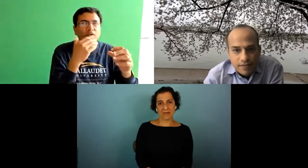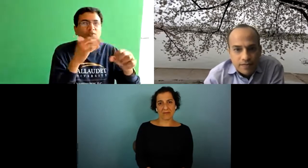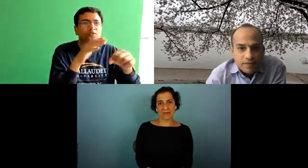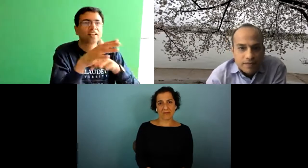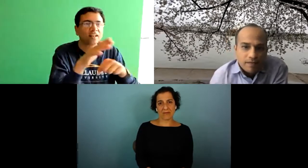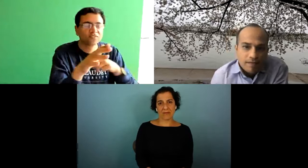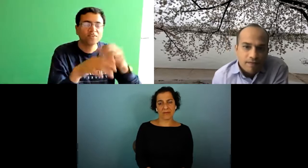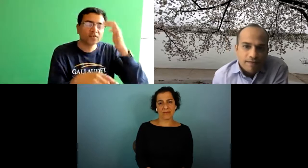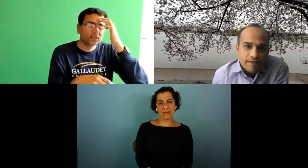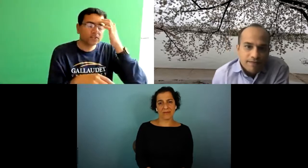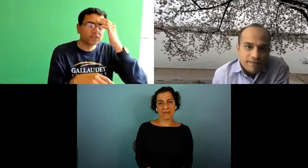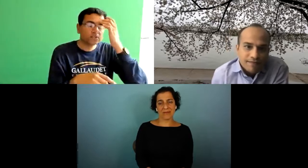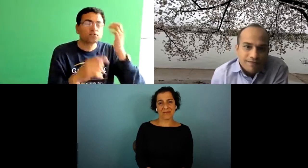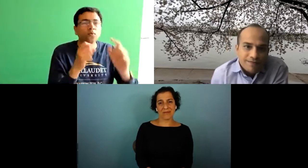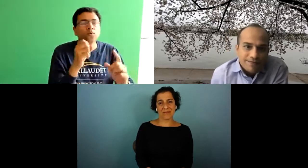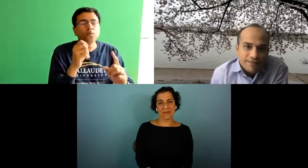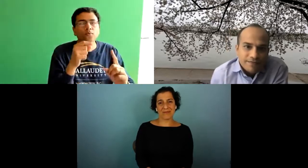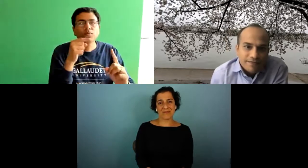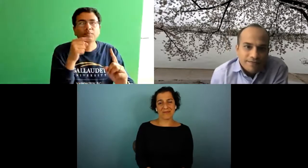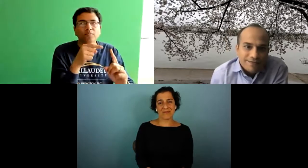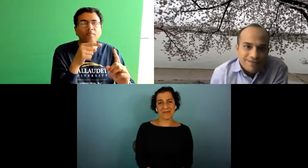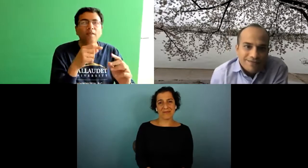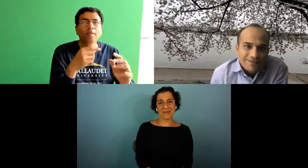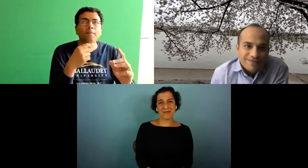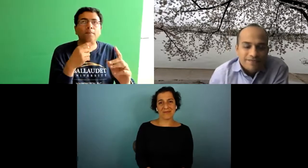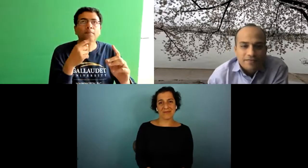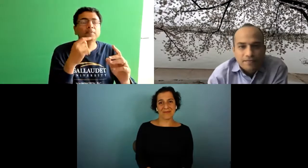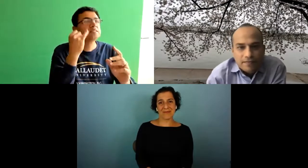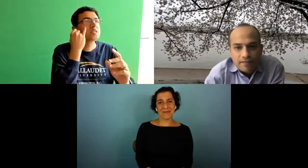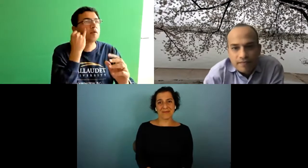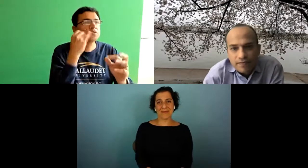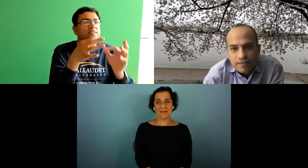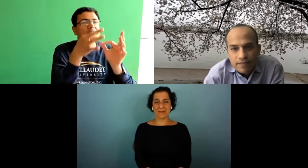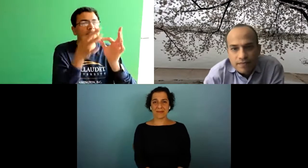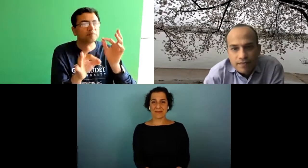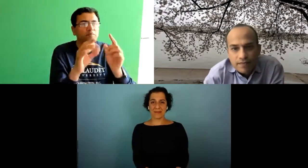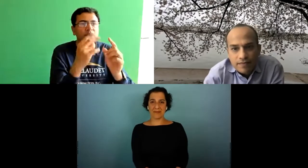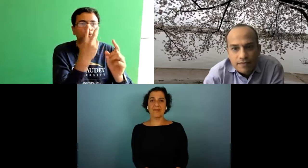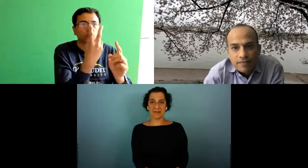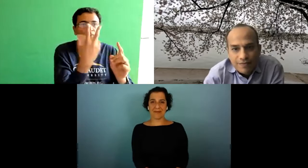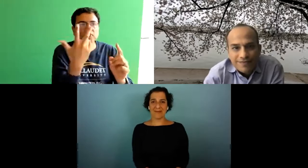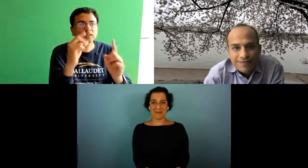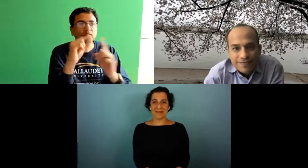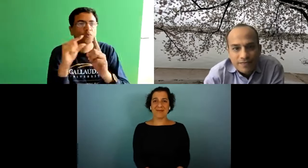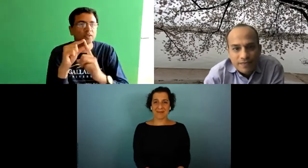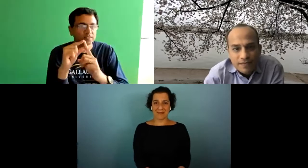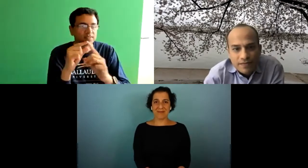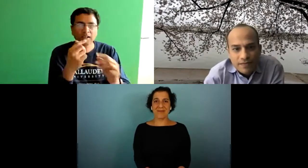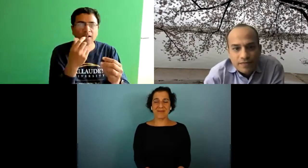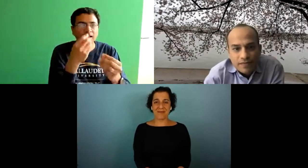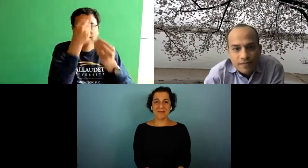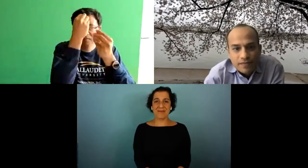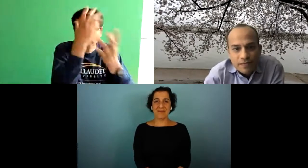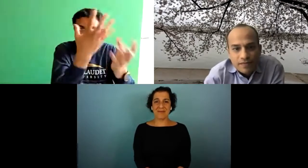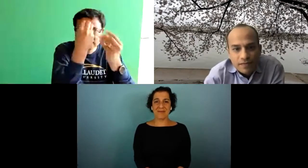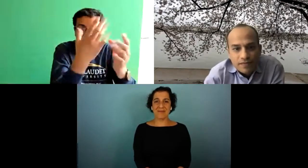or was it hope for the hope for the best expect the worst so sort of if you if